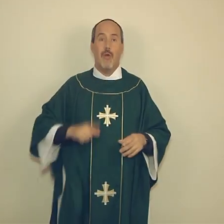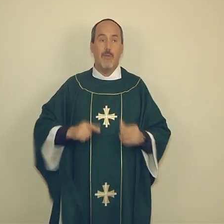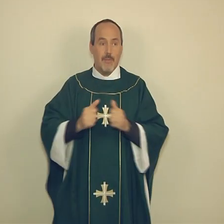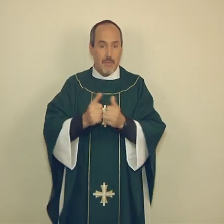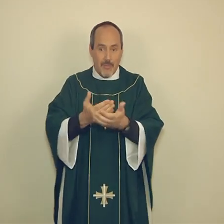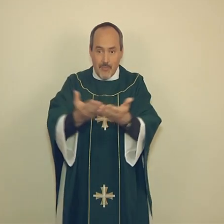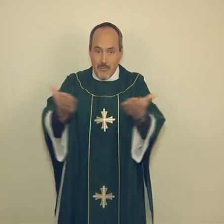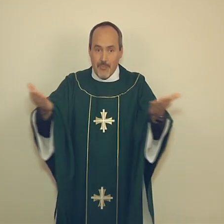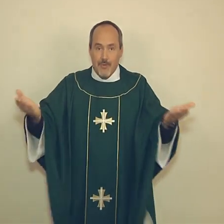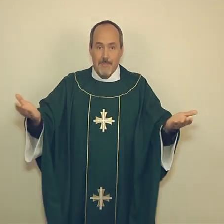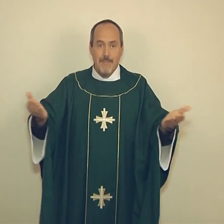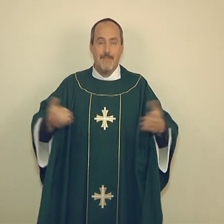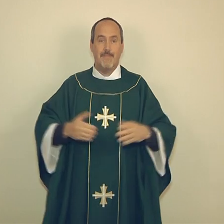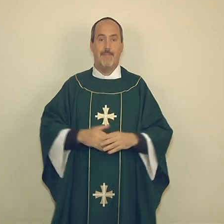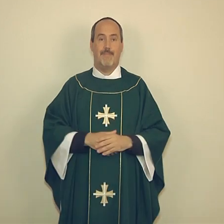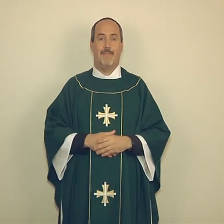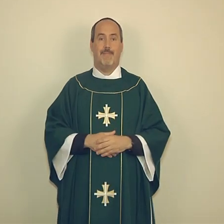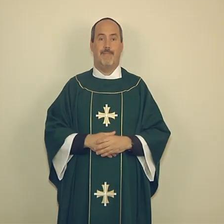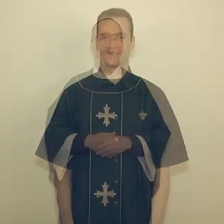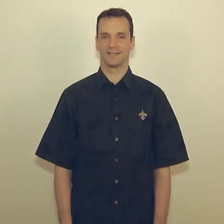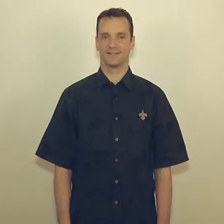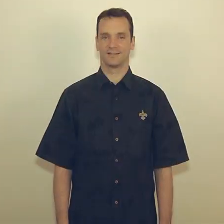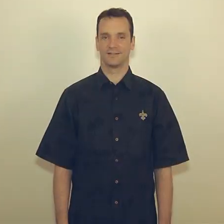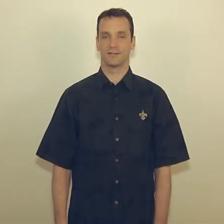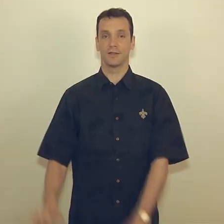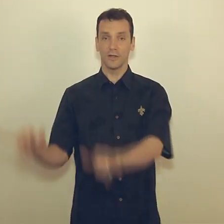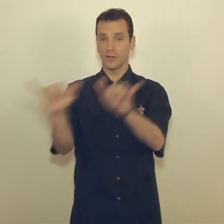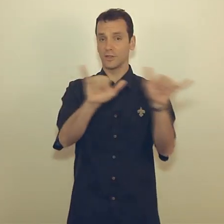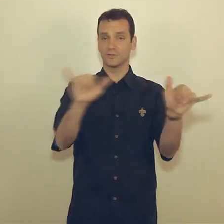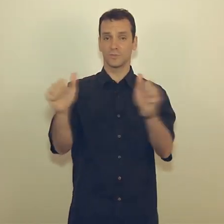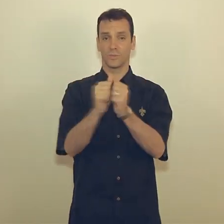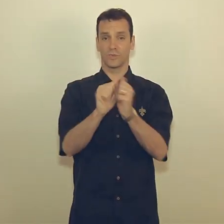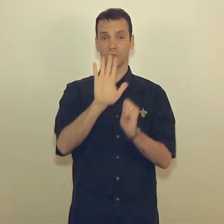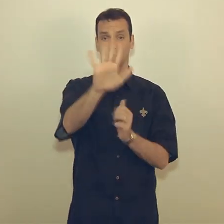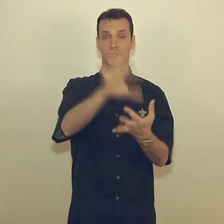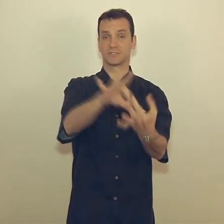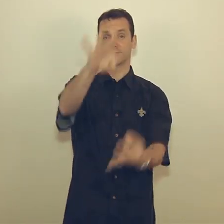The Lord be with you. And with your spirit.